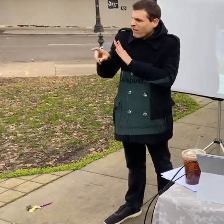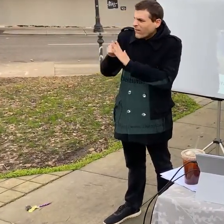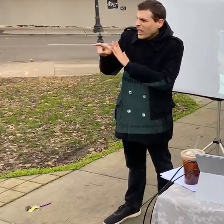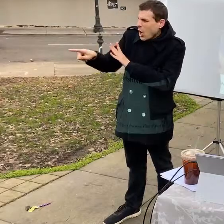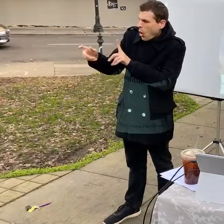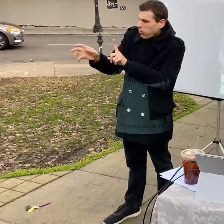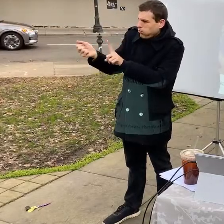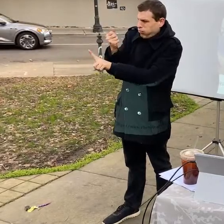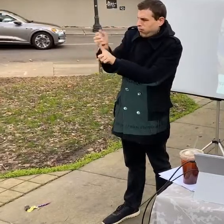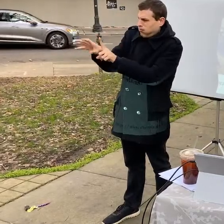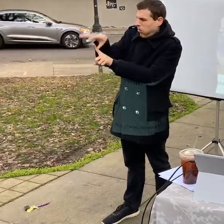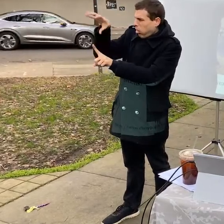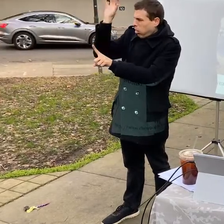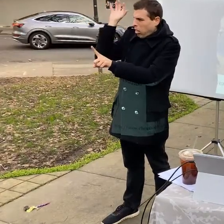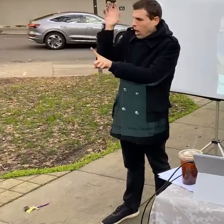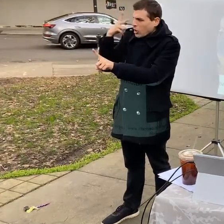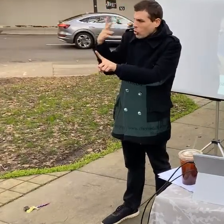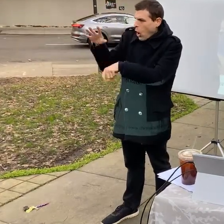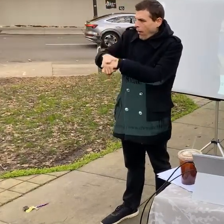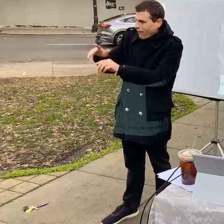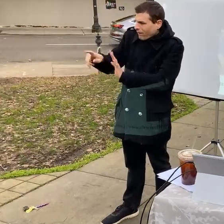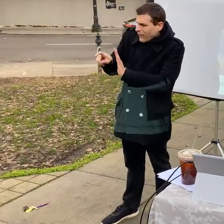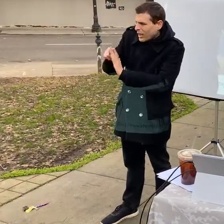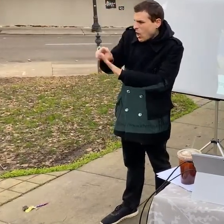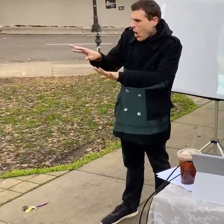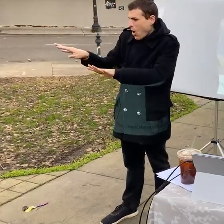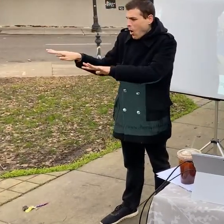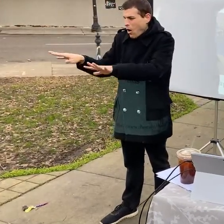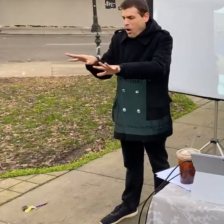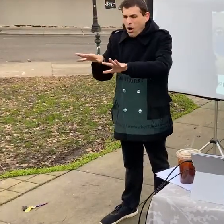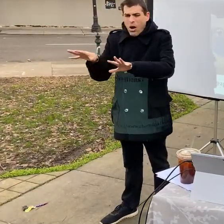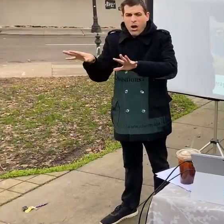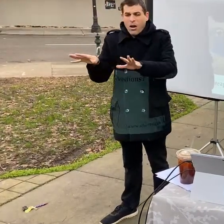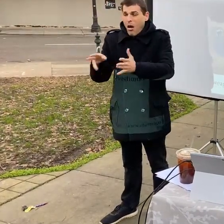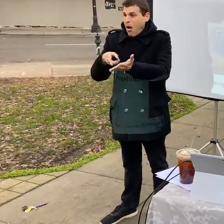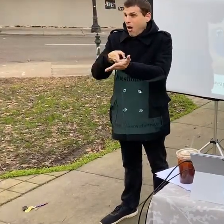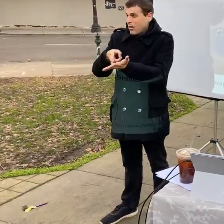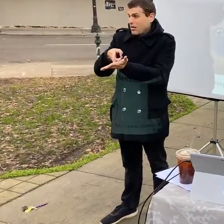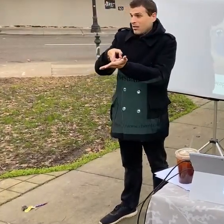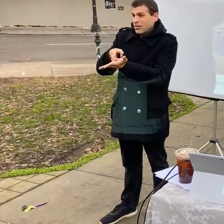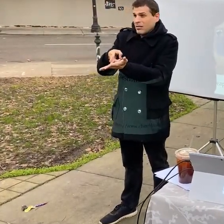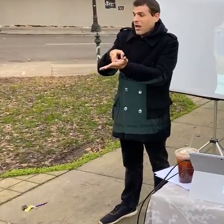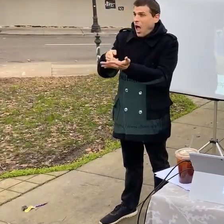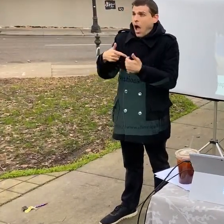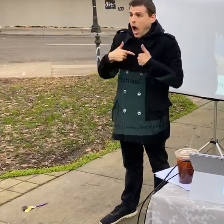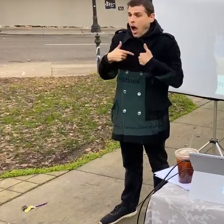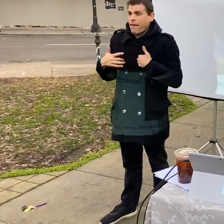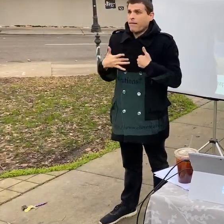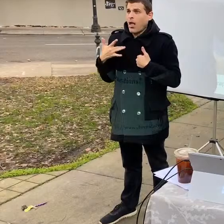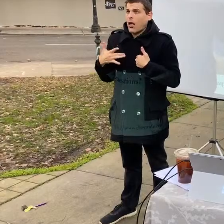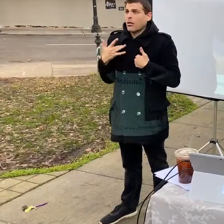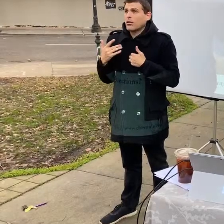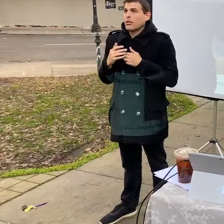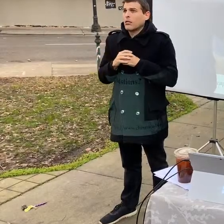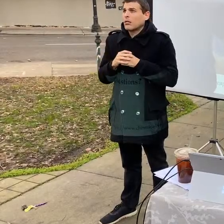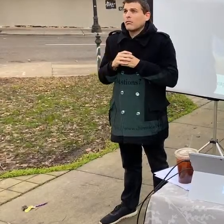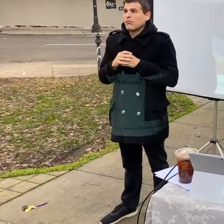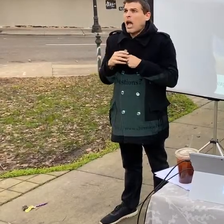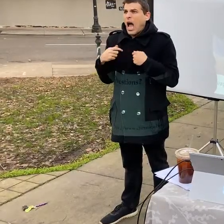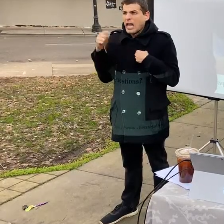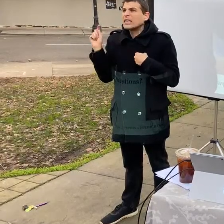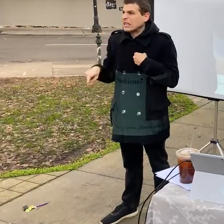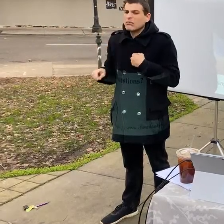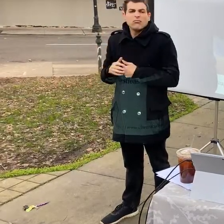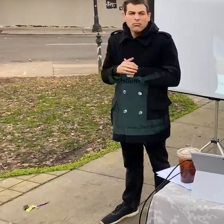attacked with some new mysterious weapon and to be quite honest it was the i felt the most most called to do